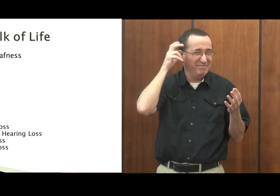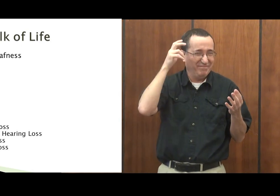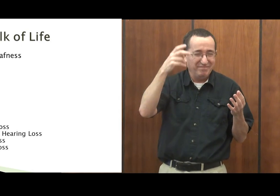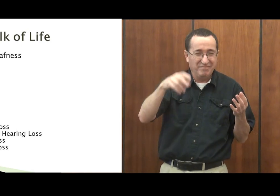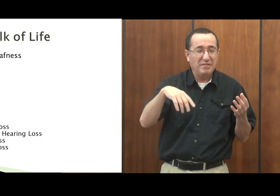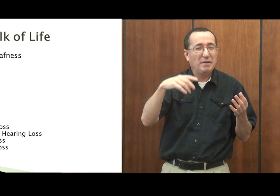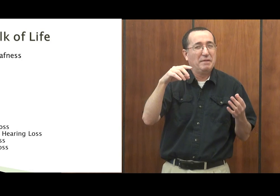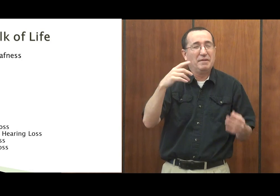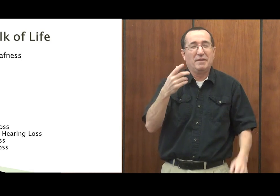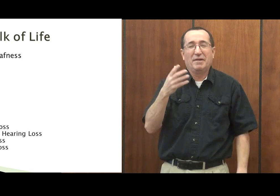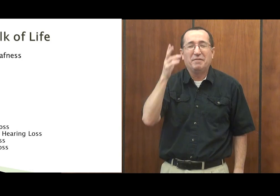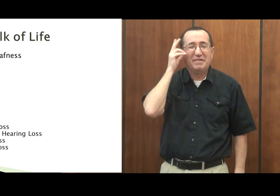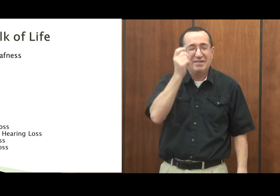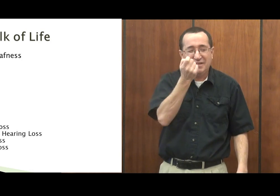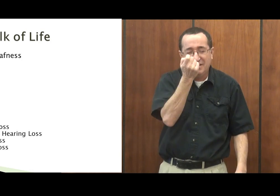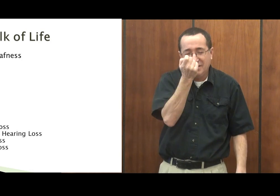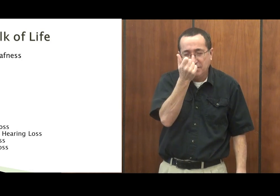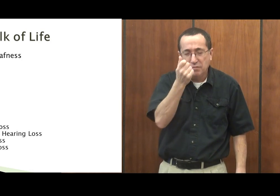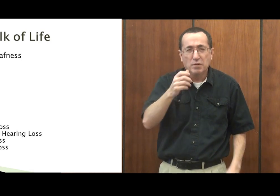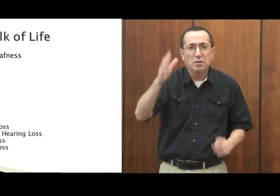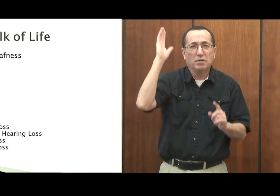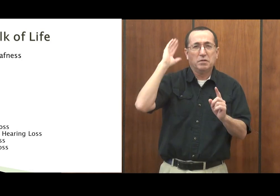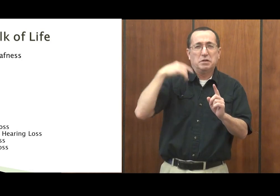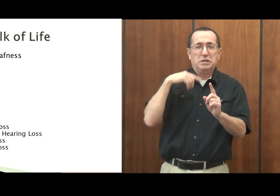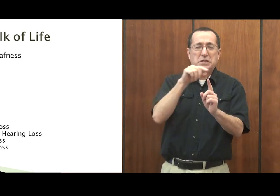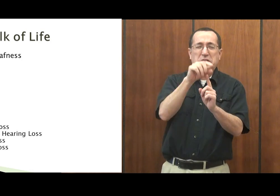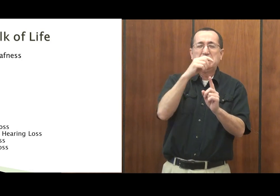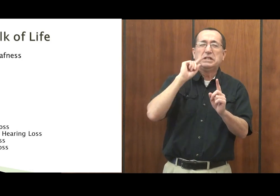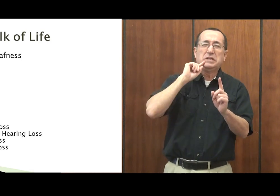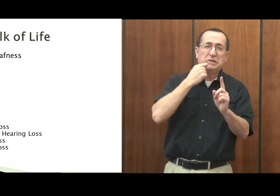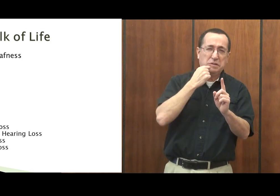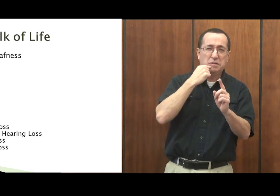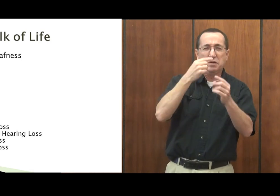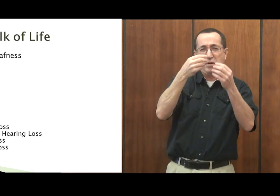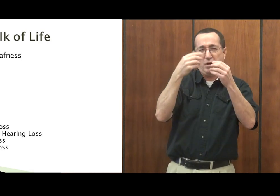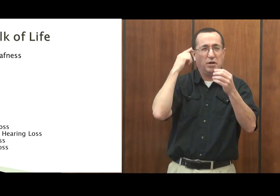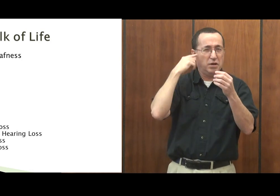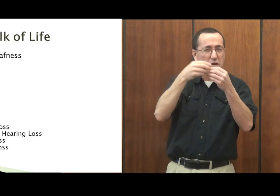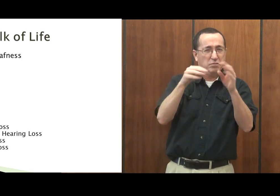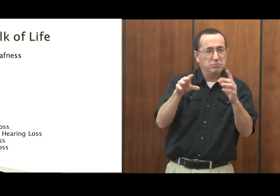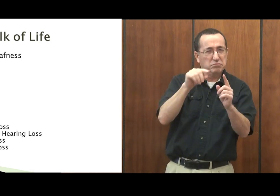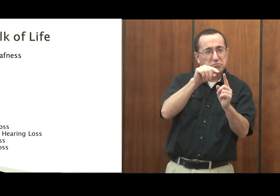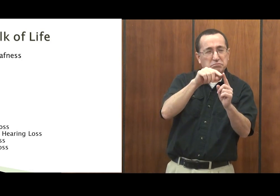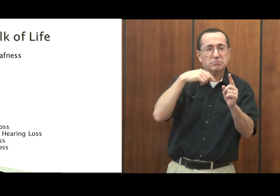profound hearing loss. So you don't hear very much. With the severe hearing loss,